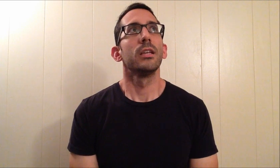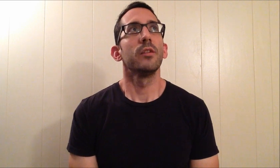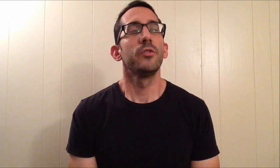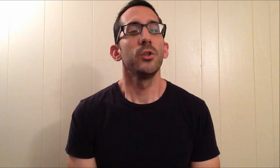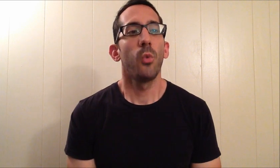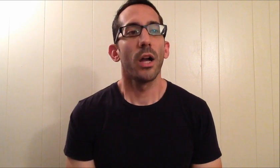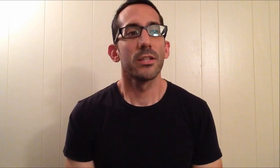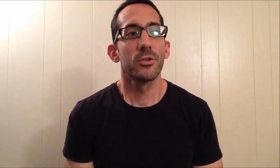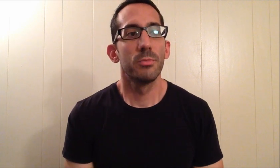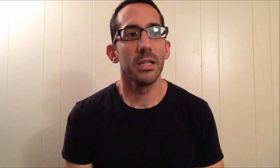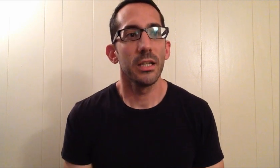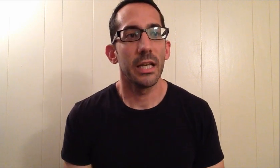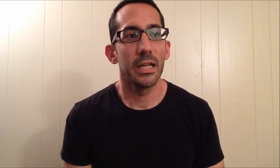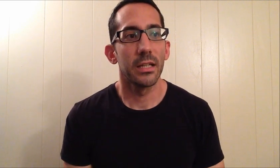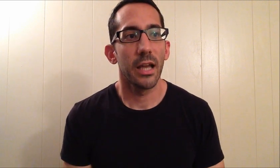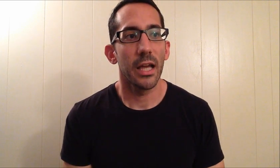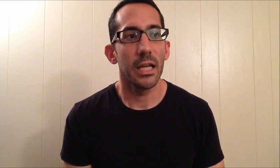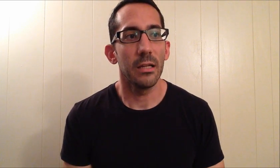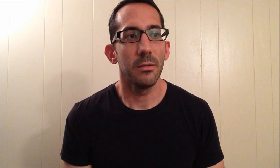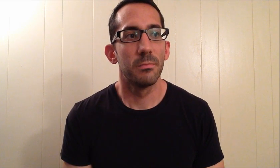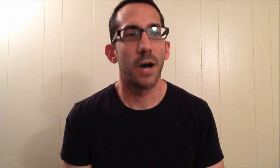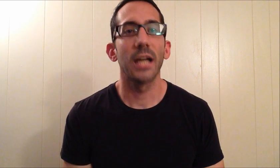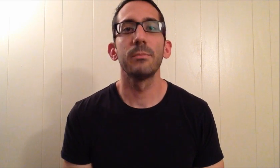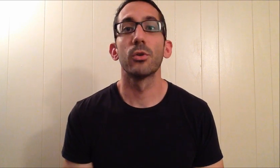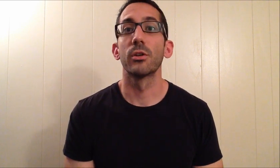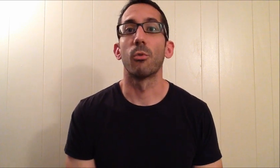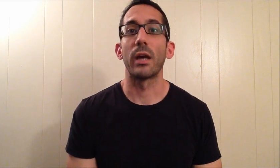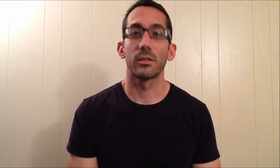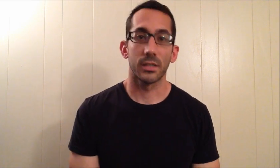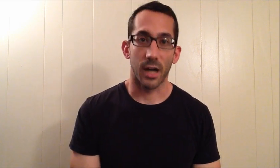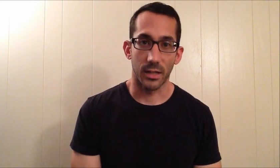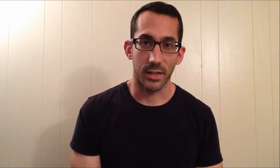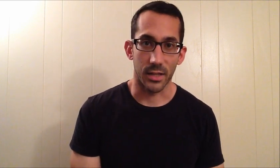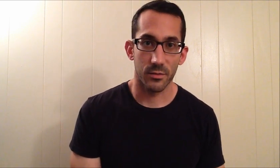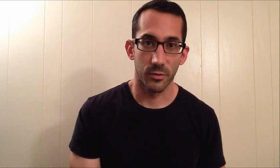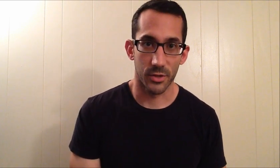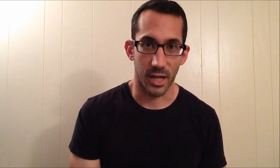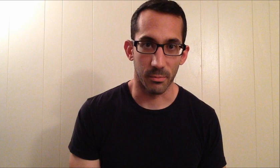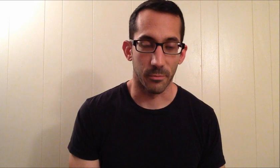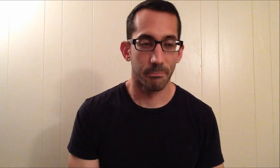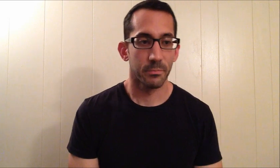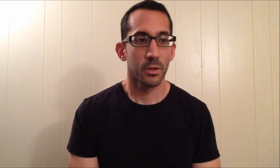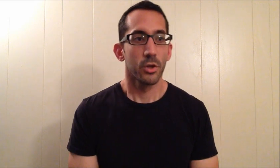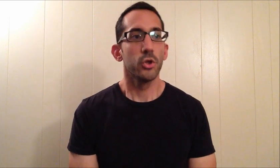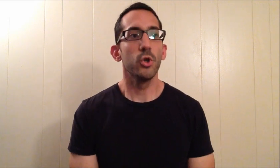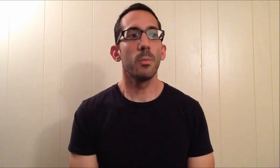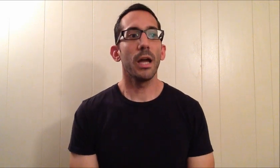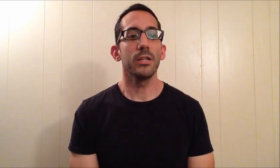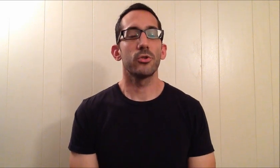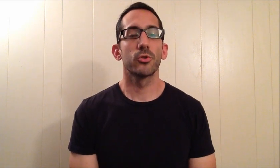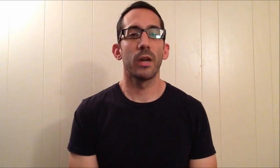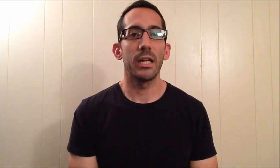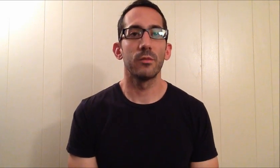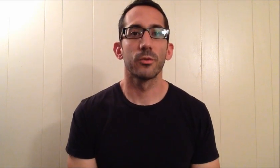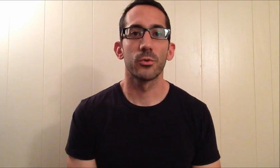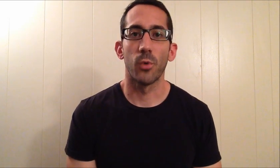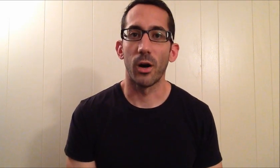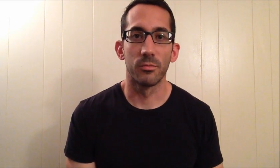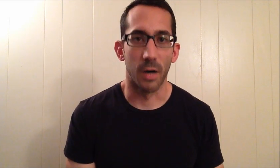If you wanted to be in a bodybuilding or a weightlifting contest, for example, you might train for 12